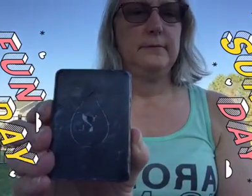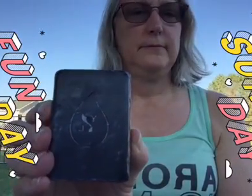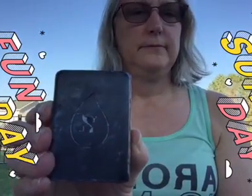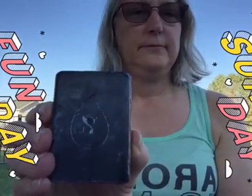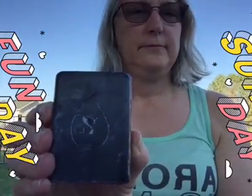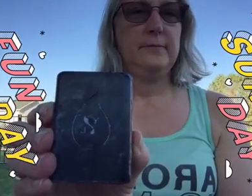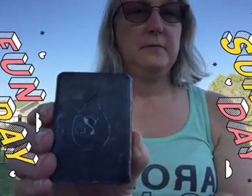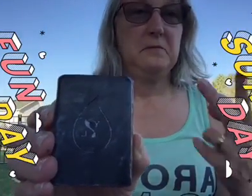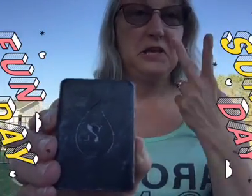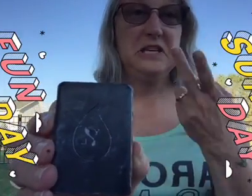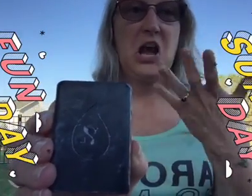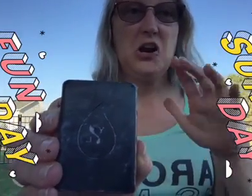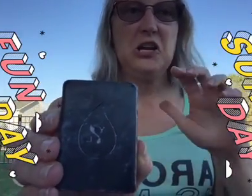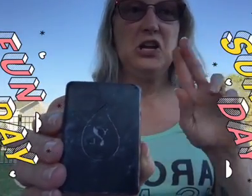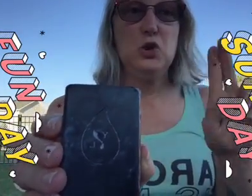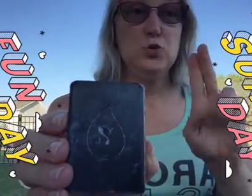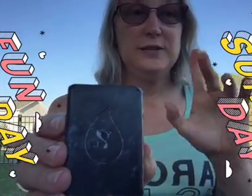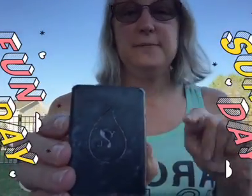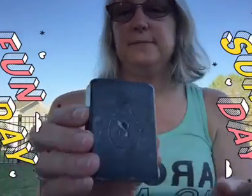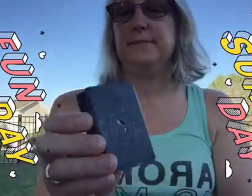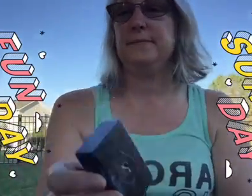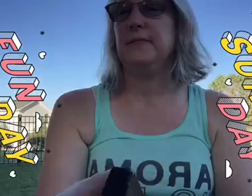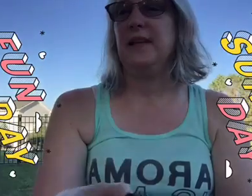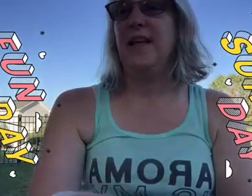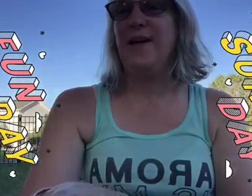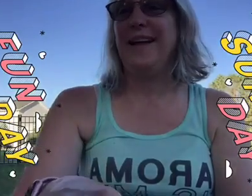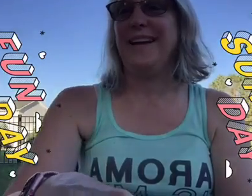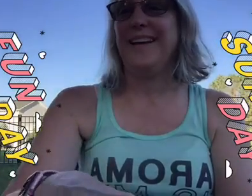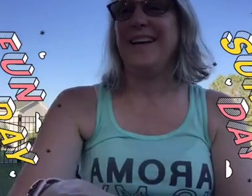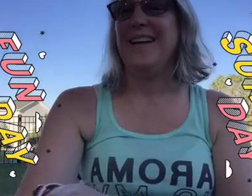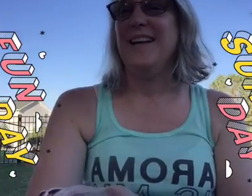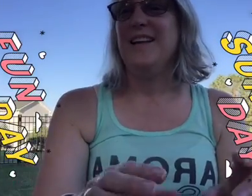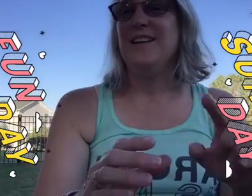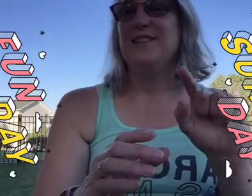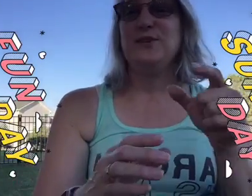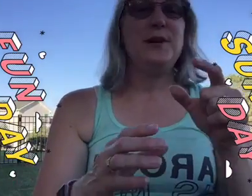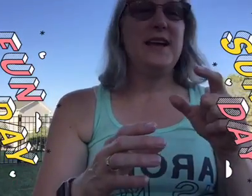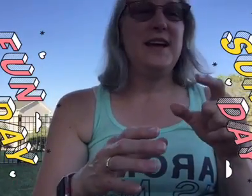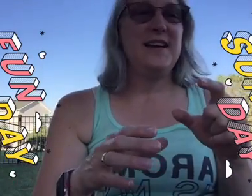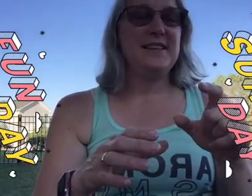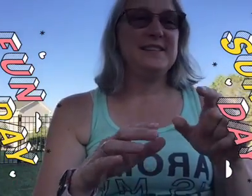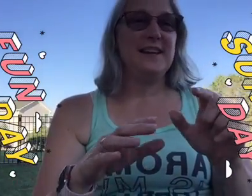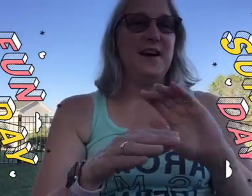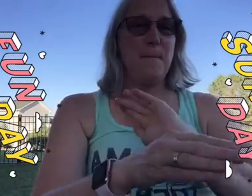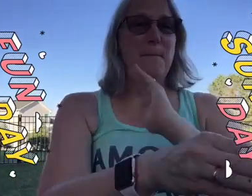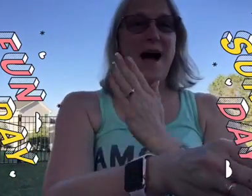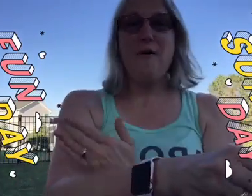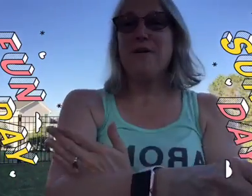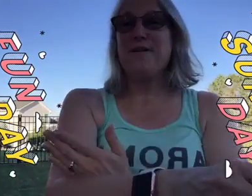see I already used it okay so it has powerful